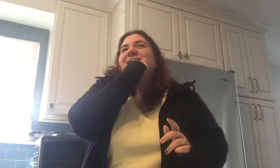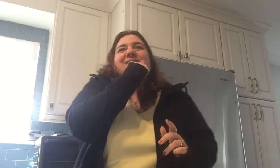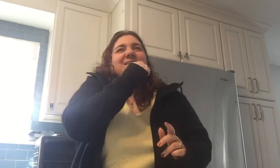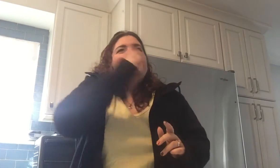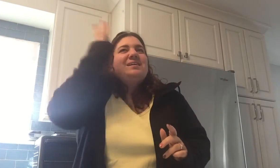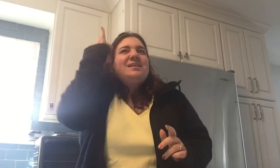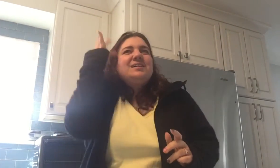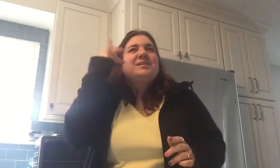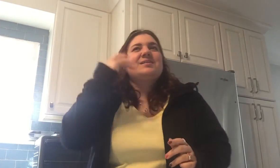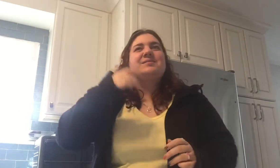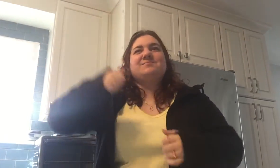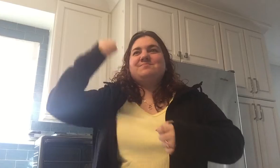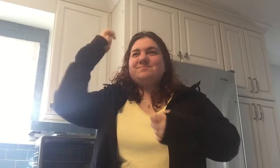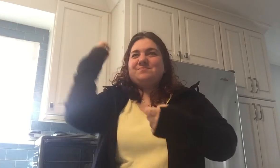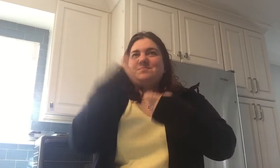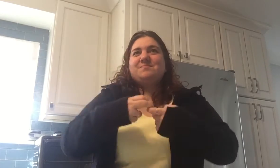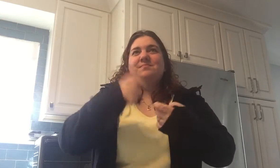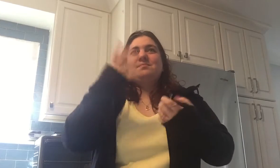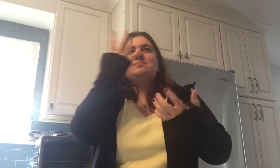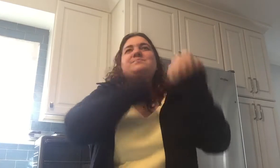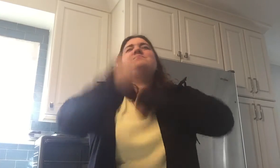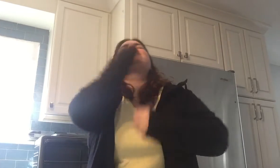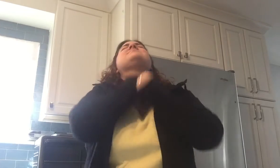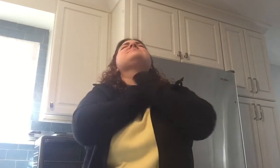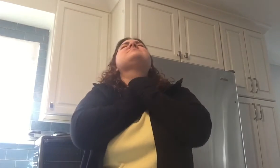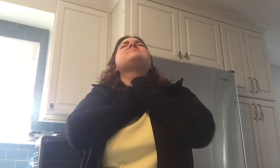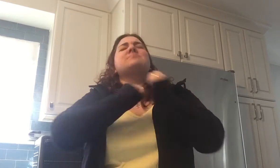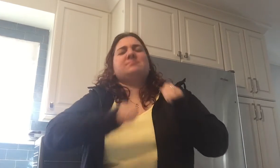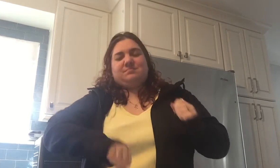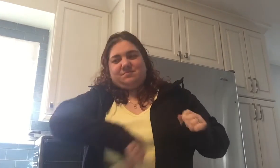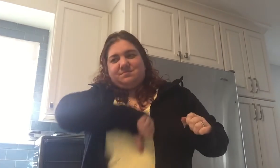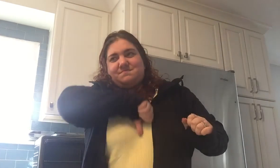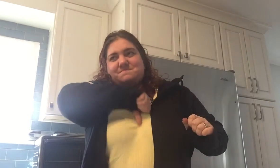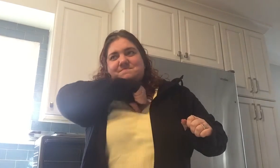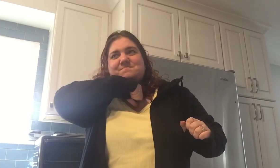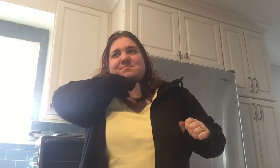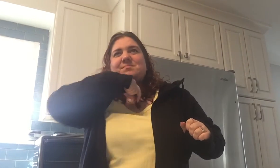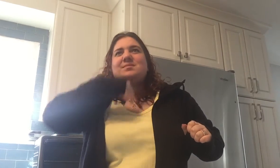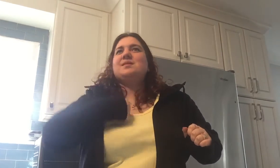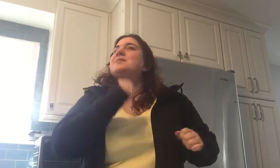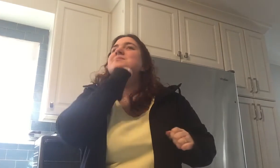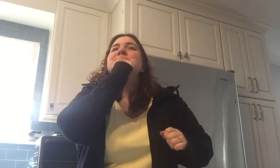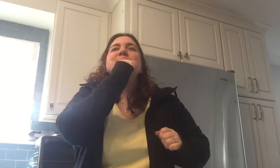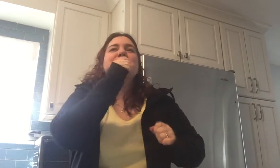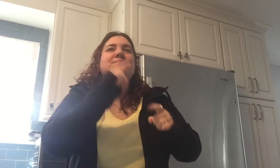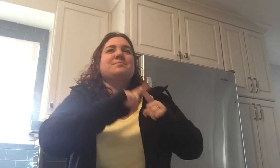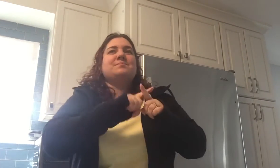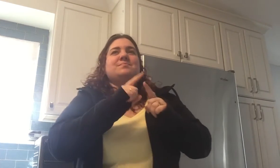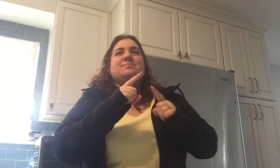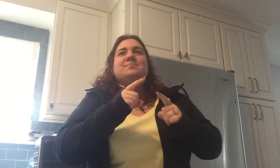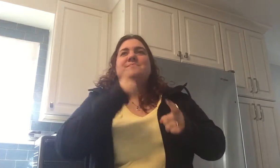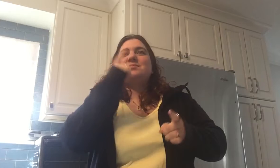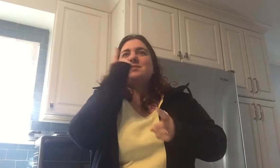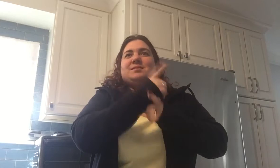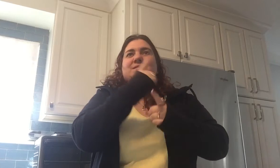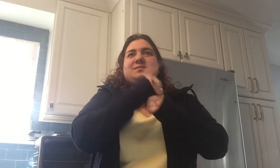And I don't know why it's so hard to swallow our pride And I don't know